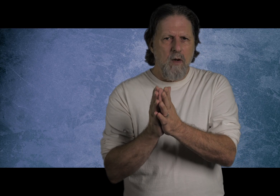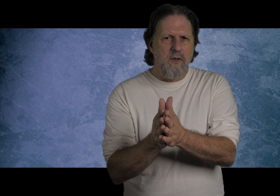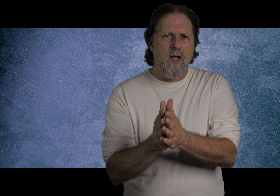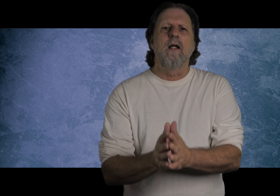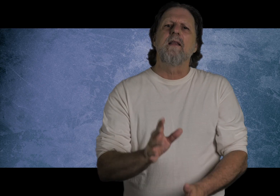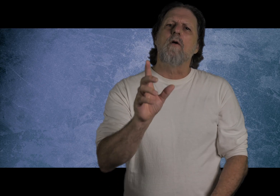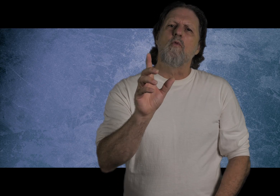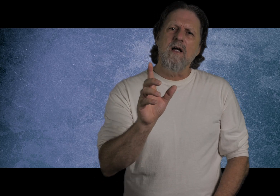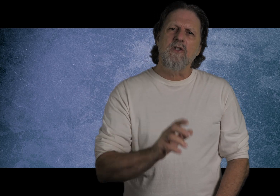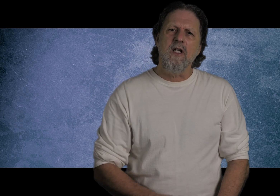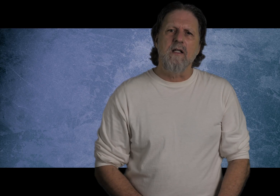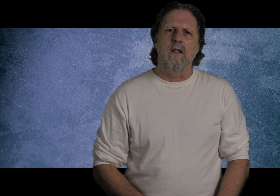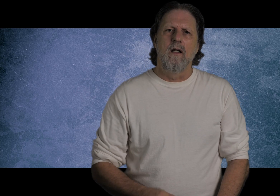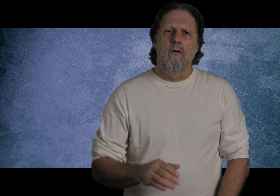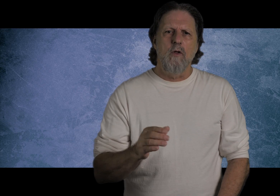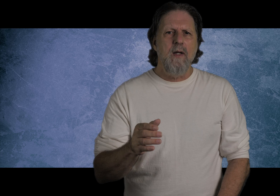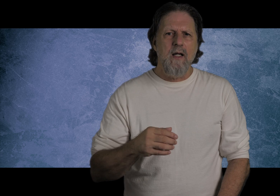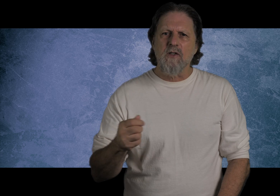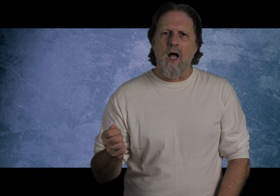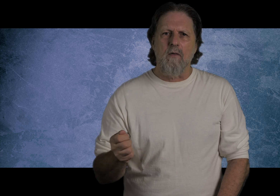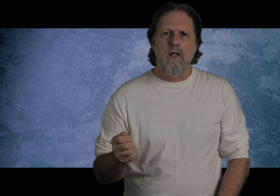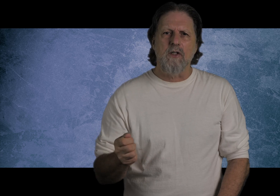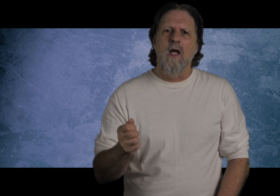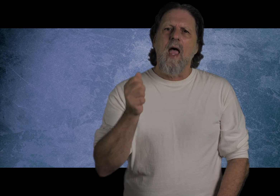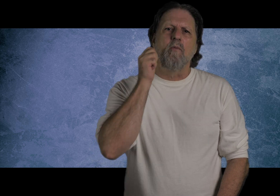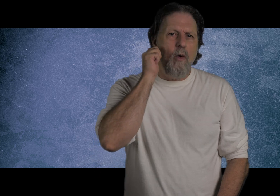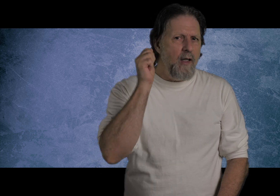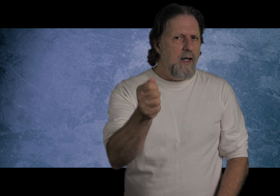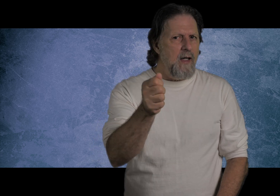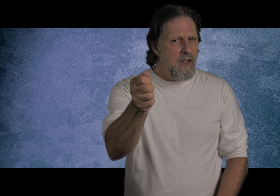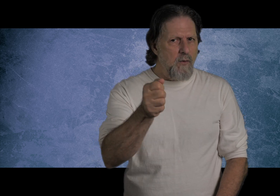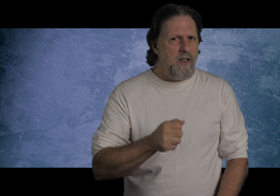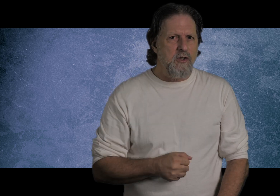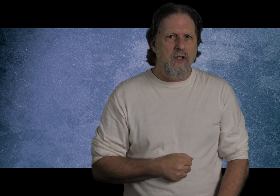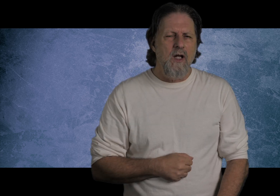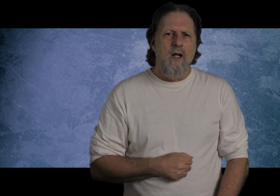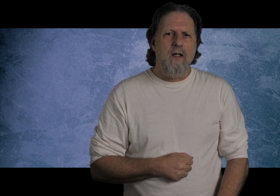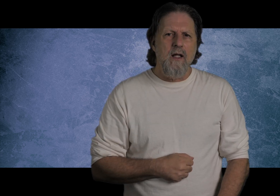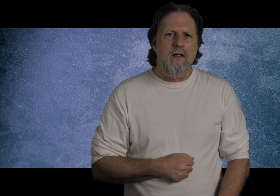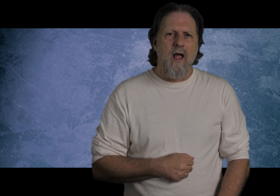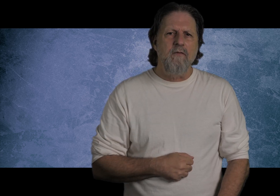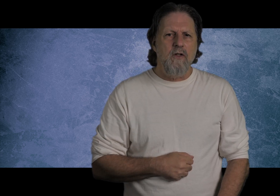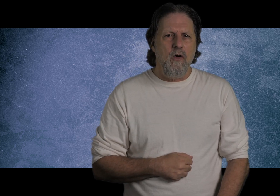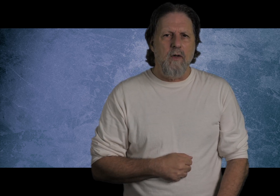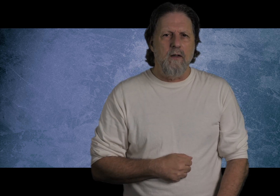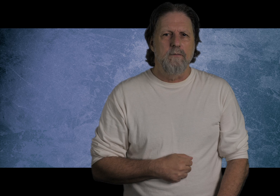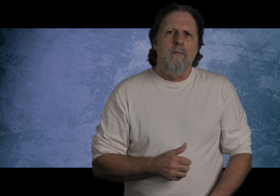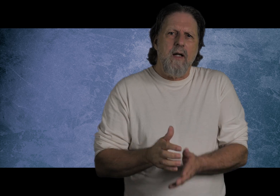1%, that one sin, would mean He's not righteous, and we need His righteousness to get into heaven, don't we? But